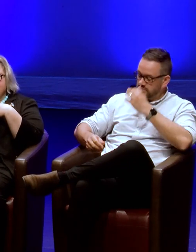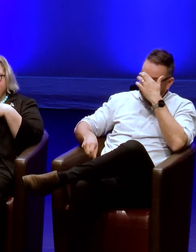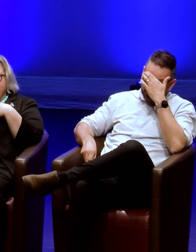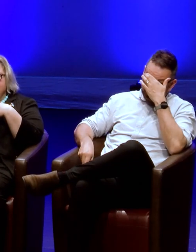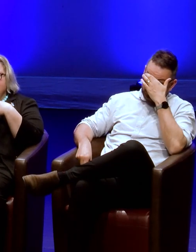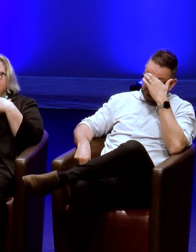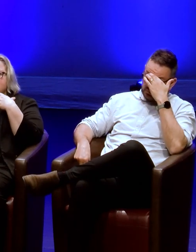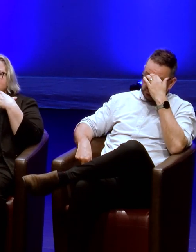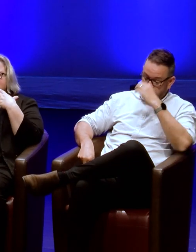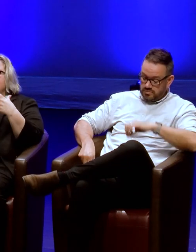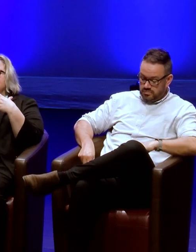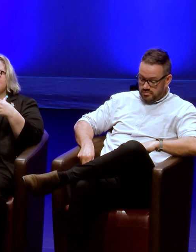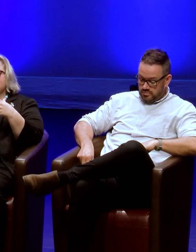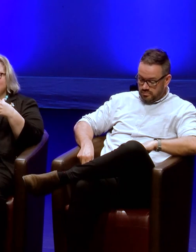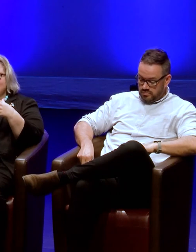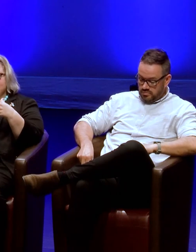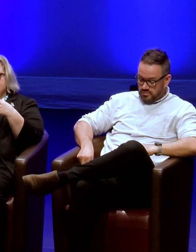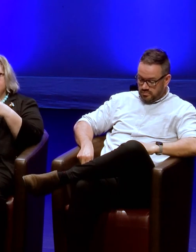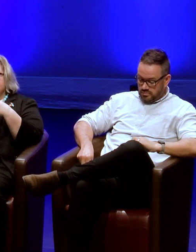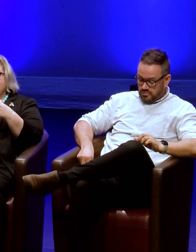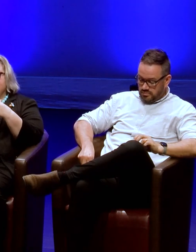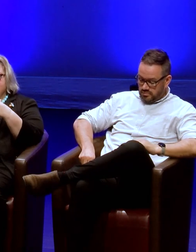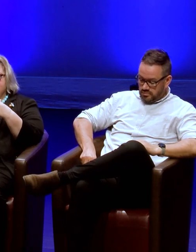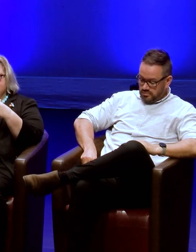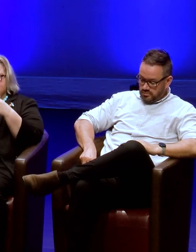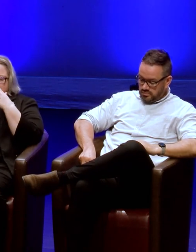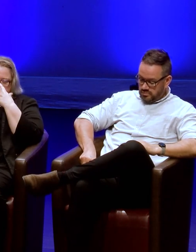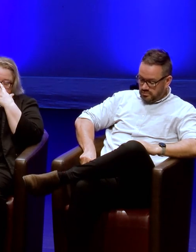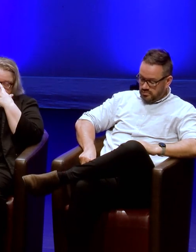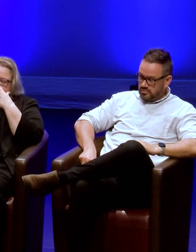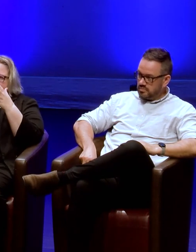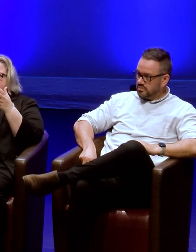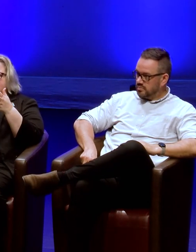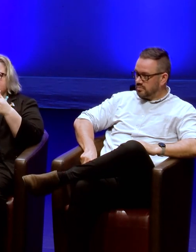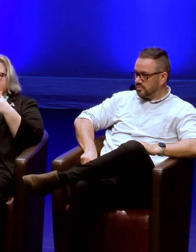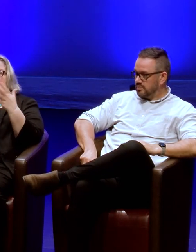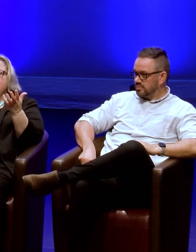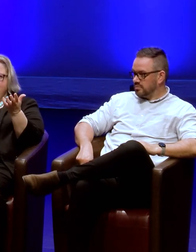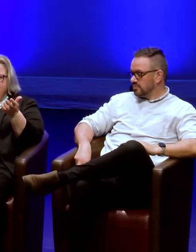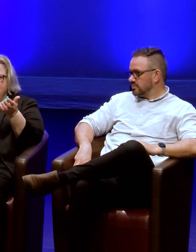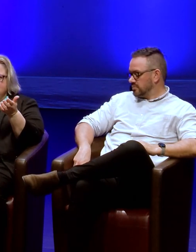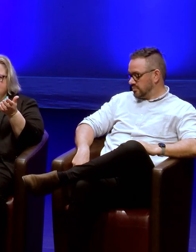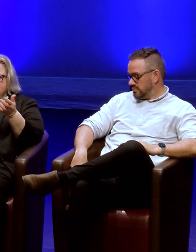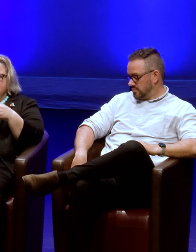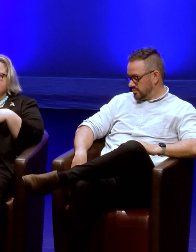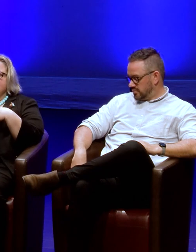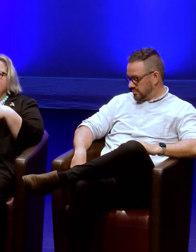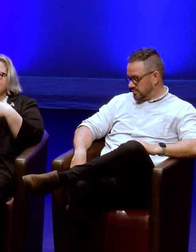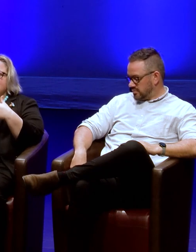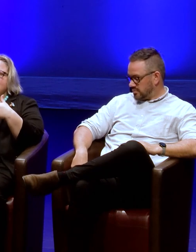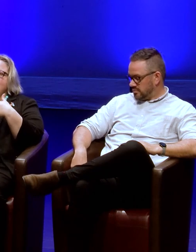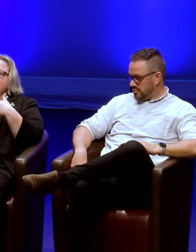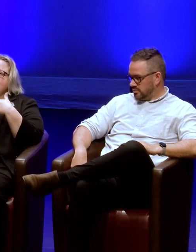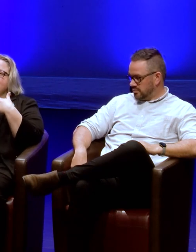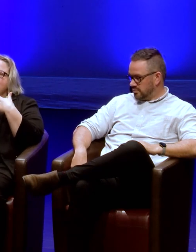profile. And I just don't trust that they're giving me the information, all the information. So